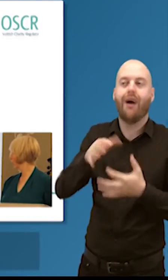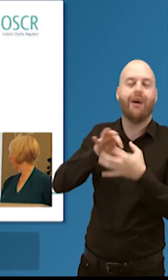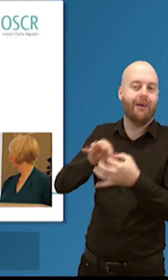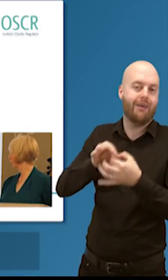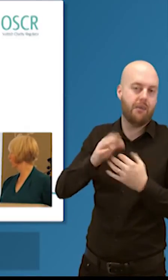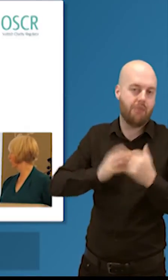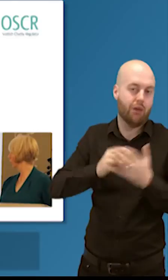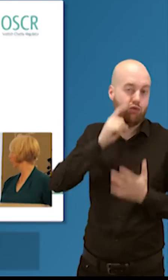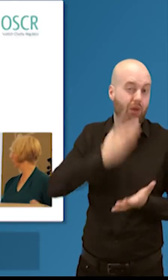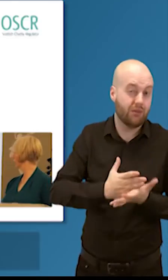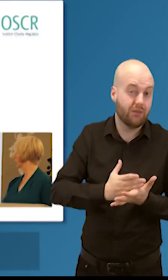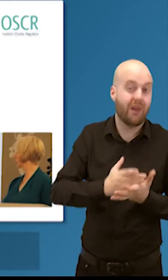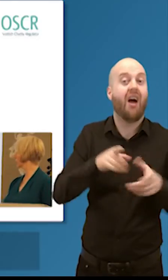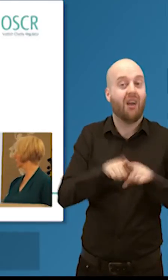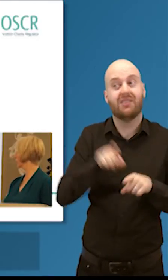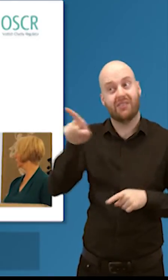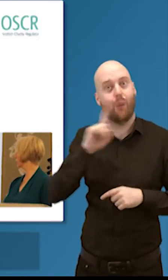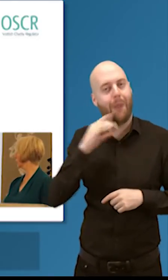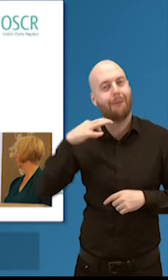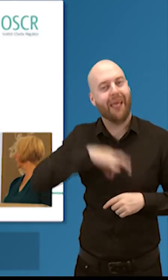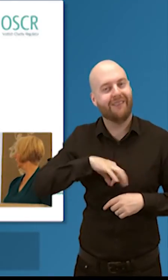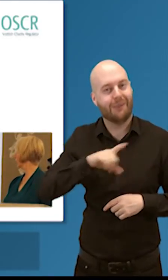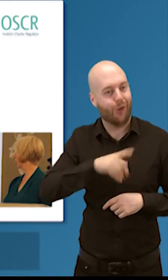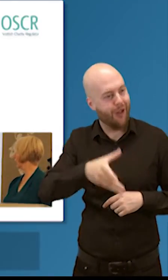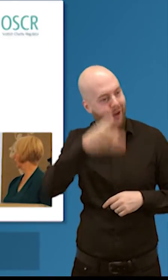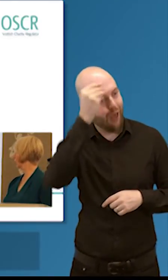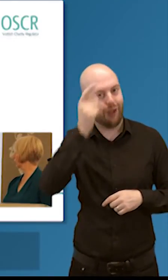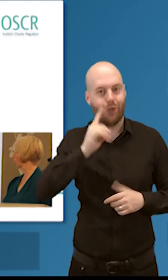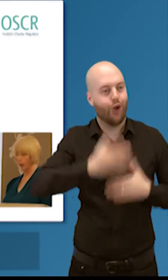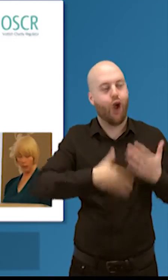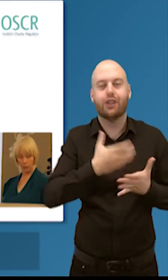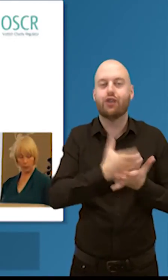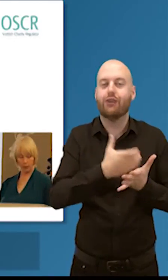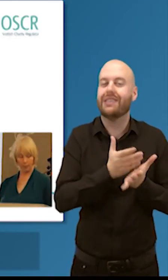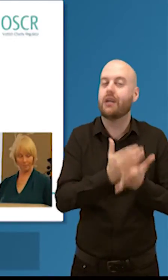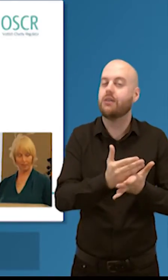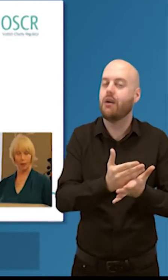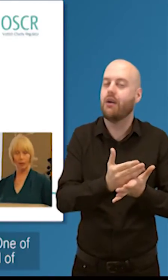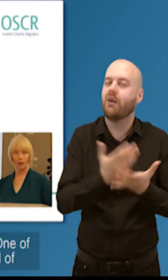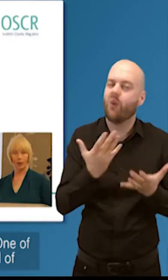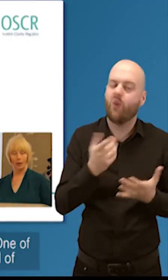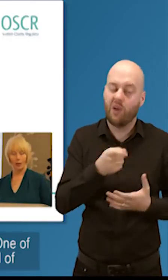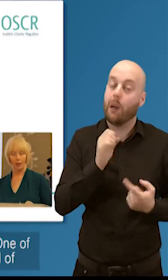we've also got work under underway to update our inquiry policy